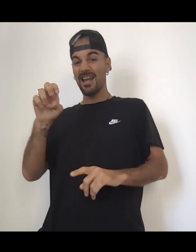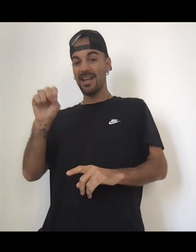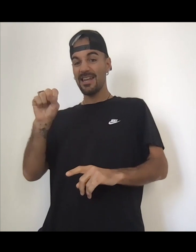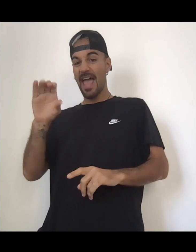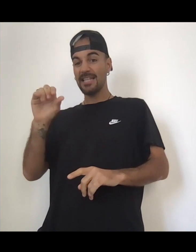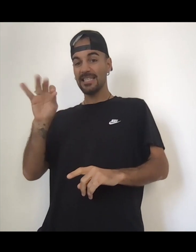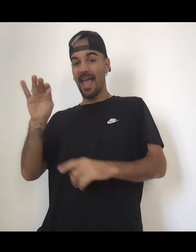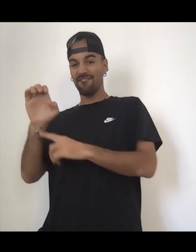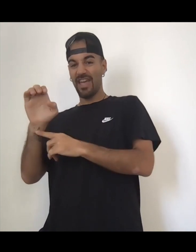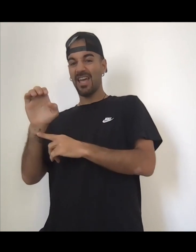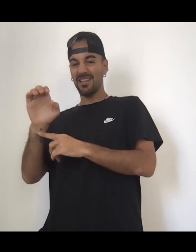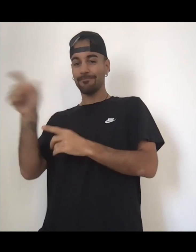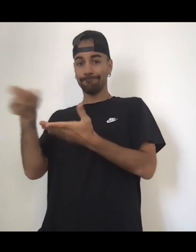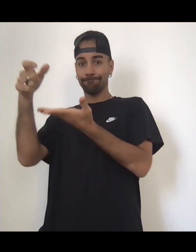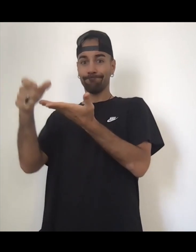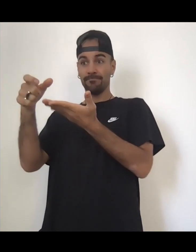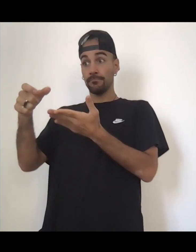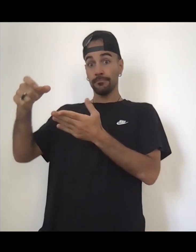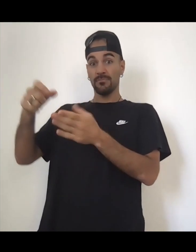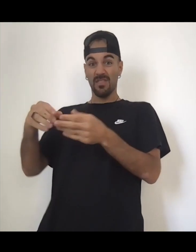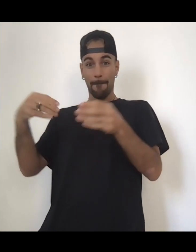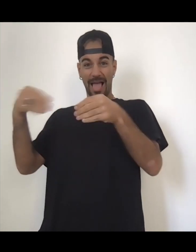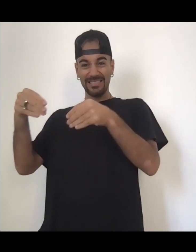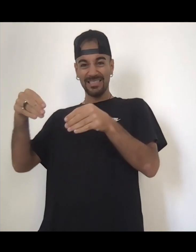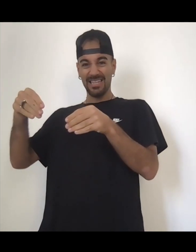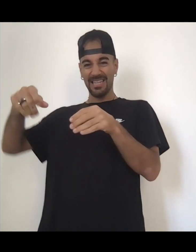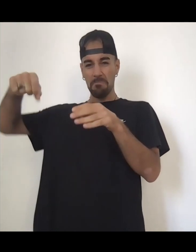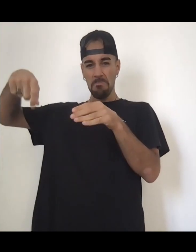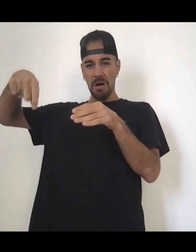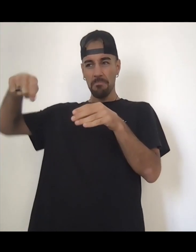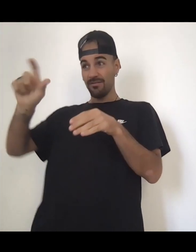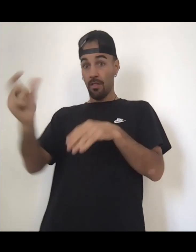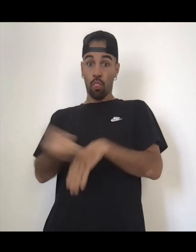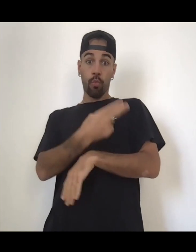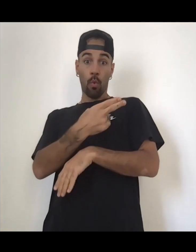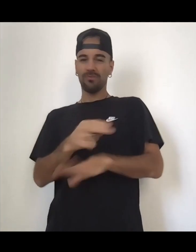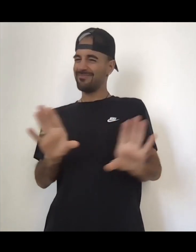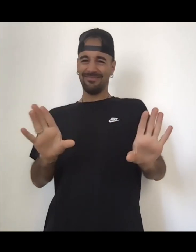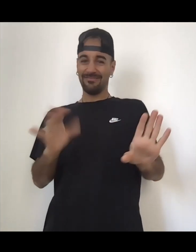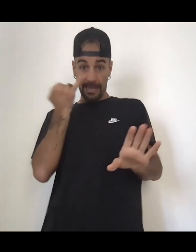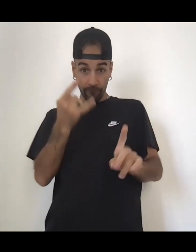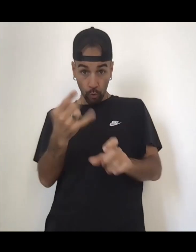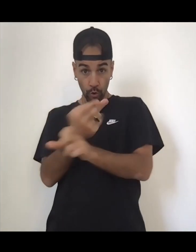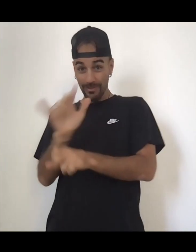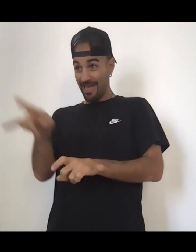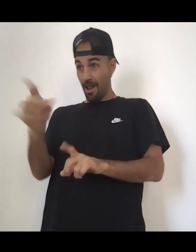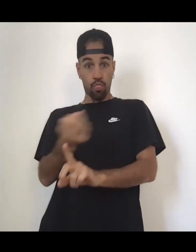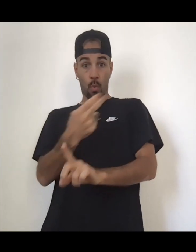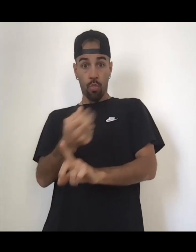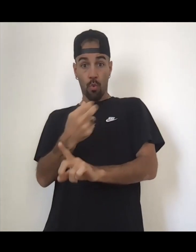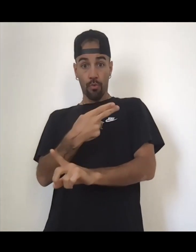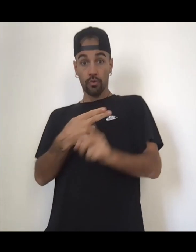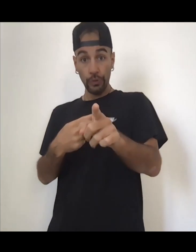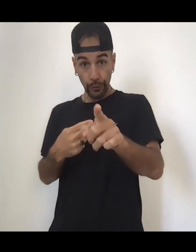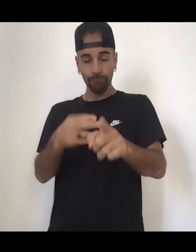That's a little plastic pod thing. I don't know about that. If you're using a plastic pod, get off my podcast. You know what I mean? Um, that's just like,